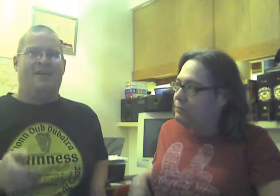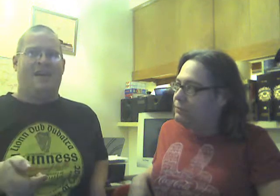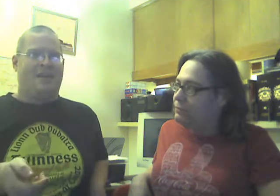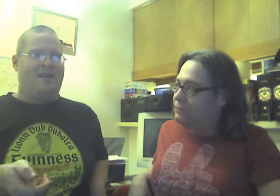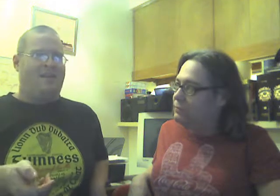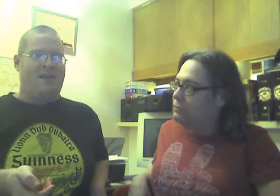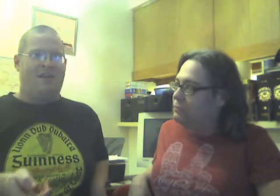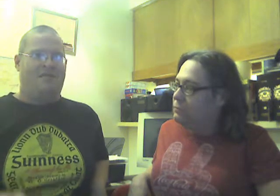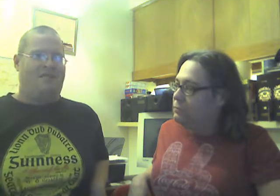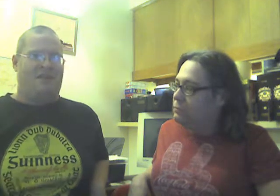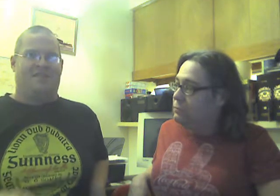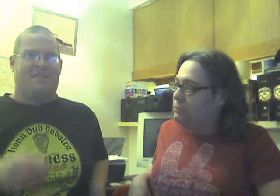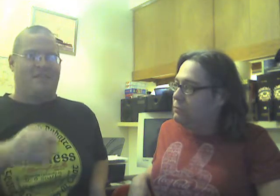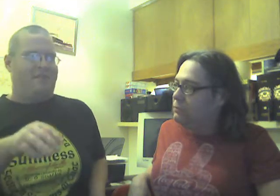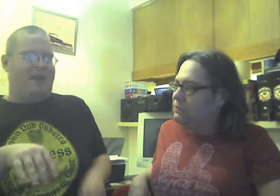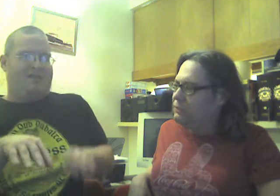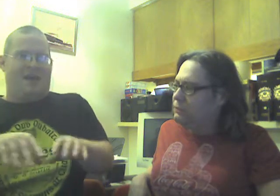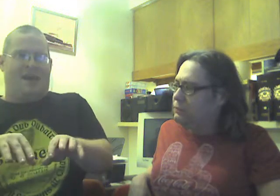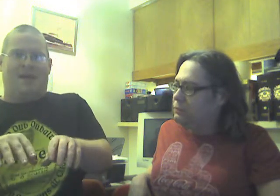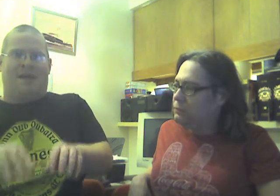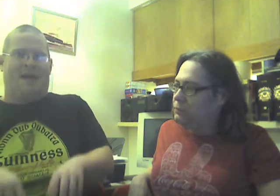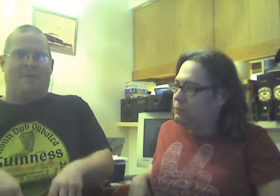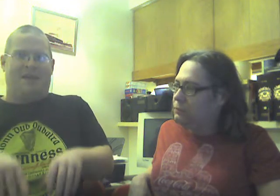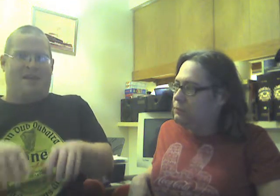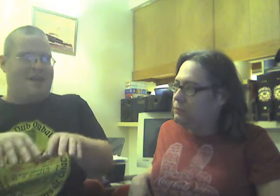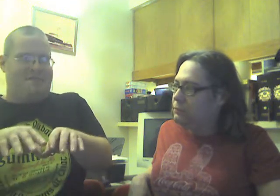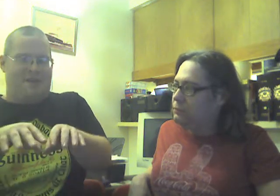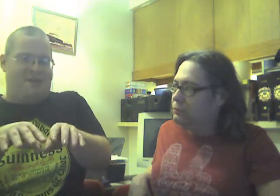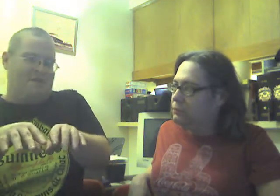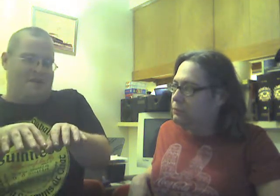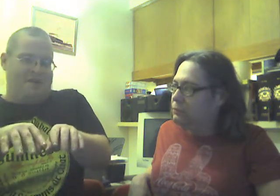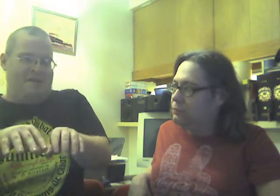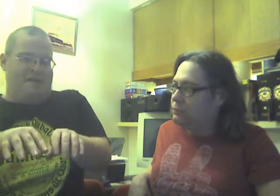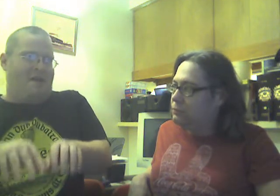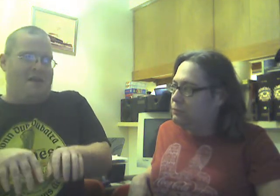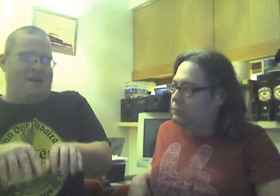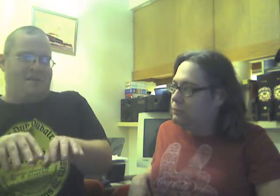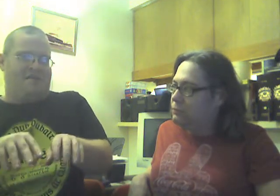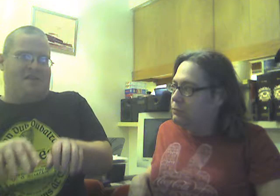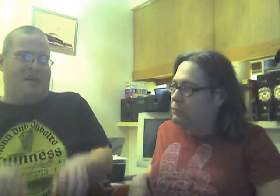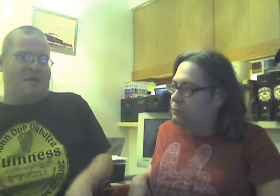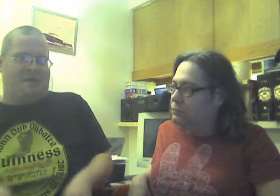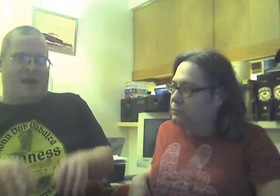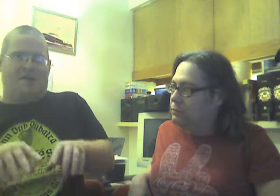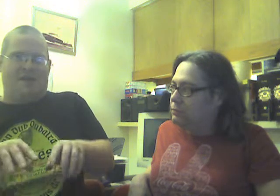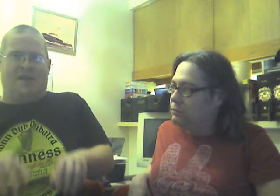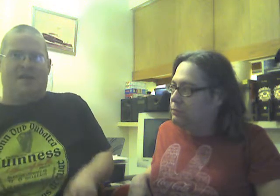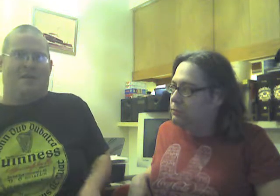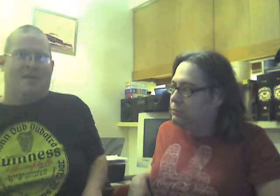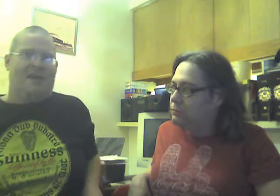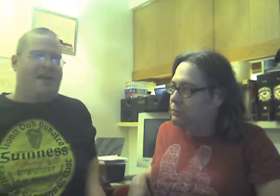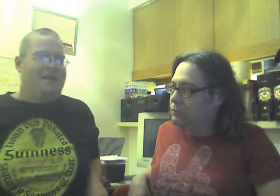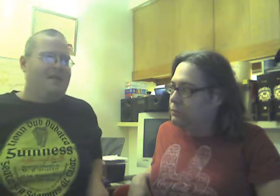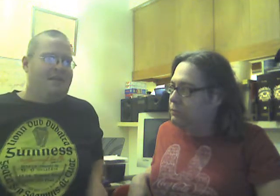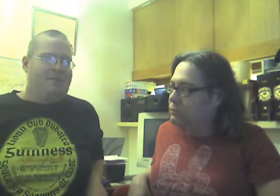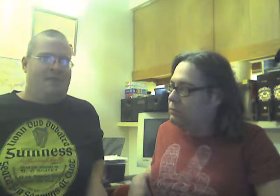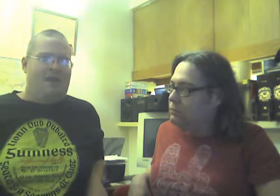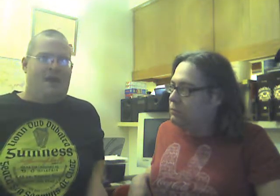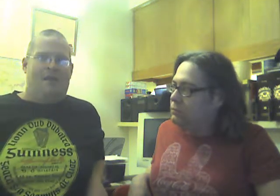hear anything, the audio sucks, and you even have to comment, how many times, you know? The audio is terrible, I couldn't hear a thing. Well, I